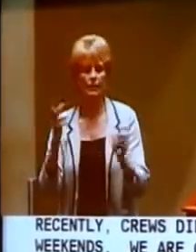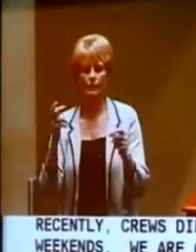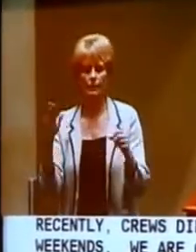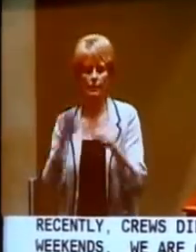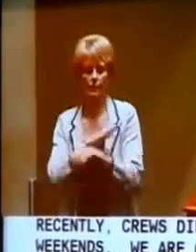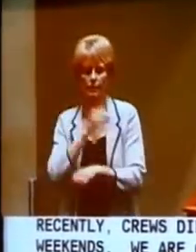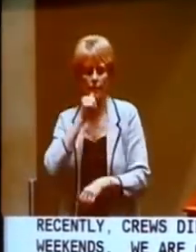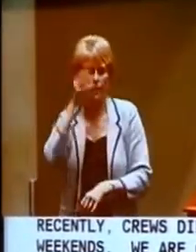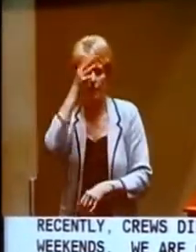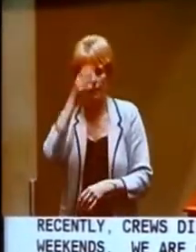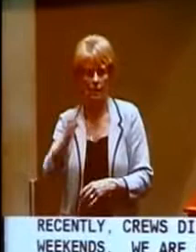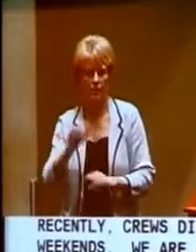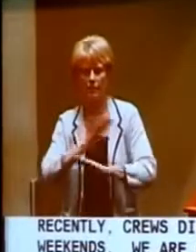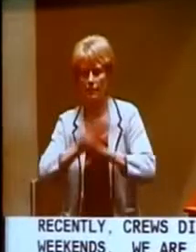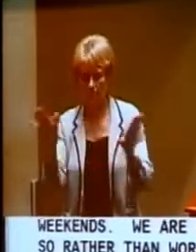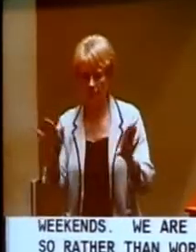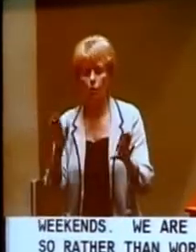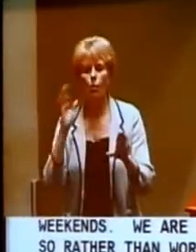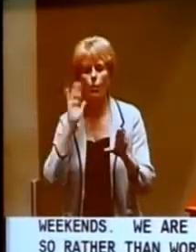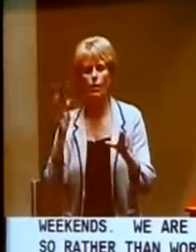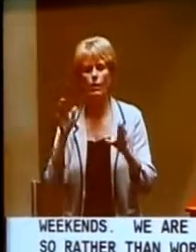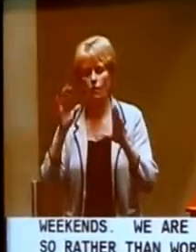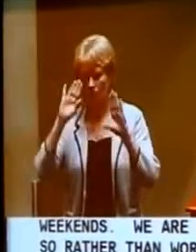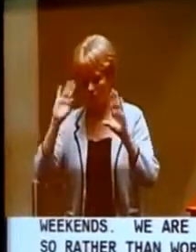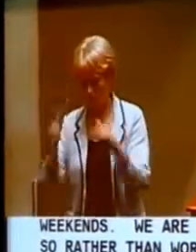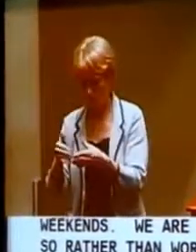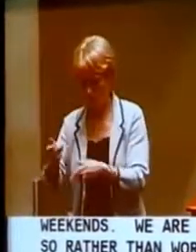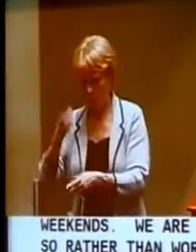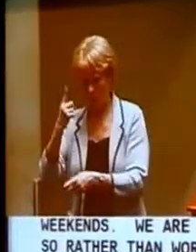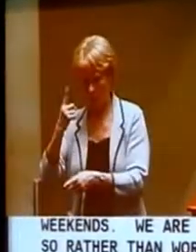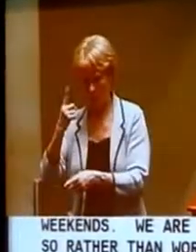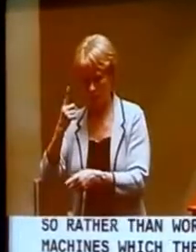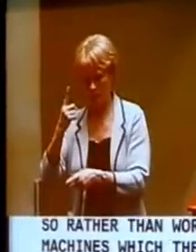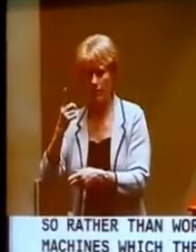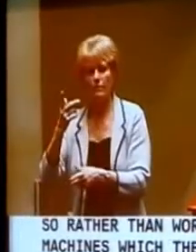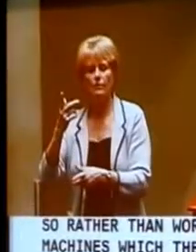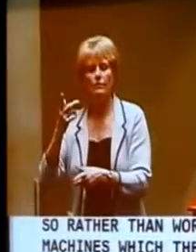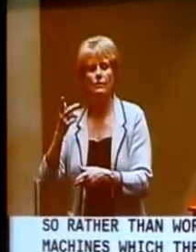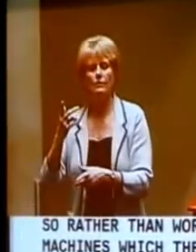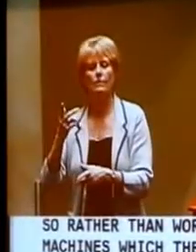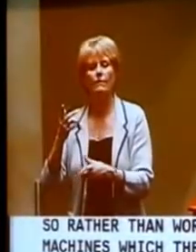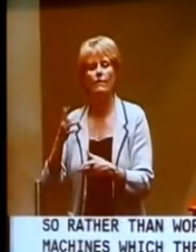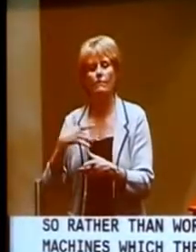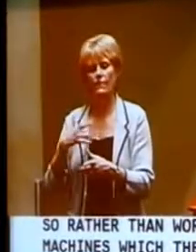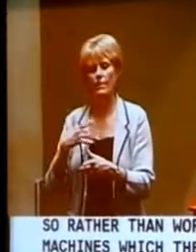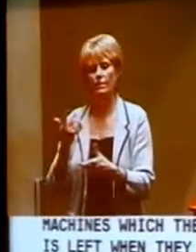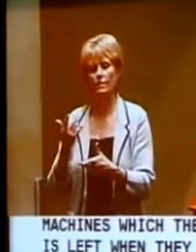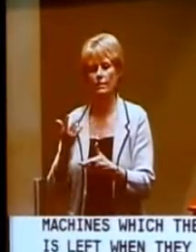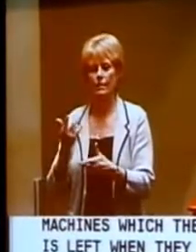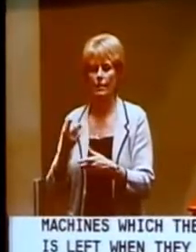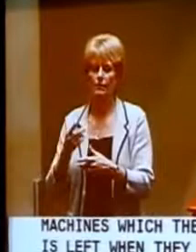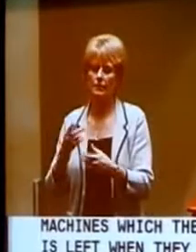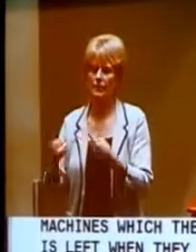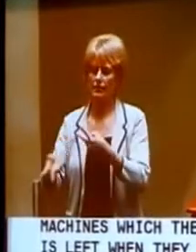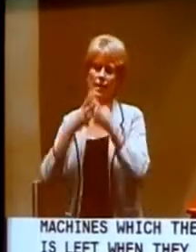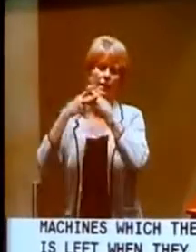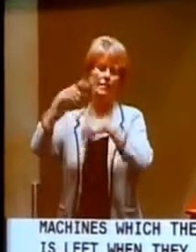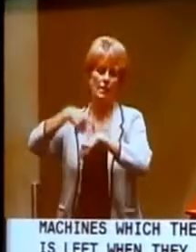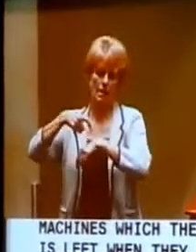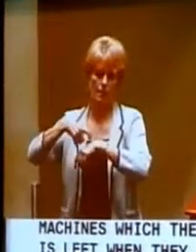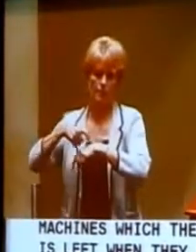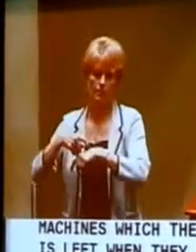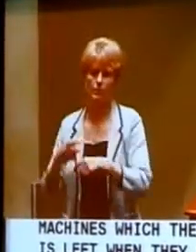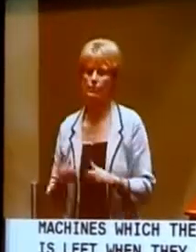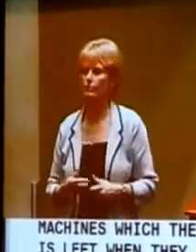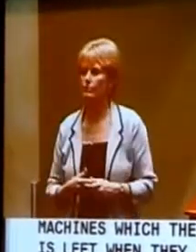illogical to us. So what we're going to do is have them focus on one machine, and we think we can more than half the amount of downtime of any